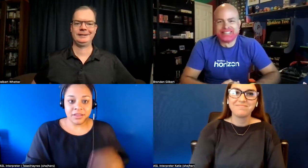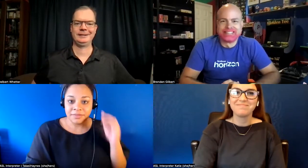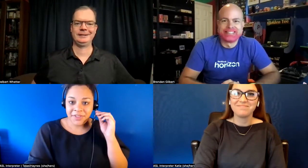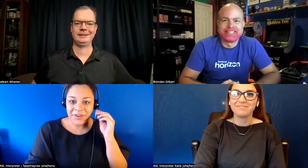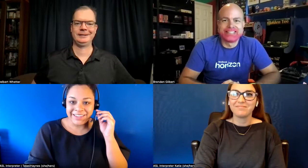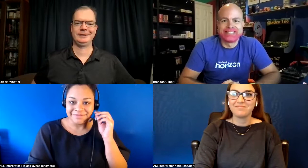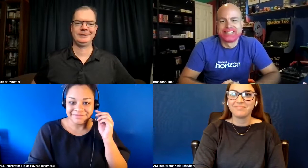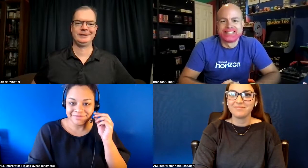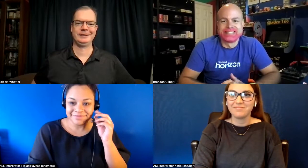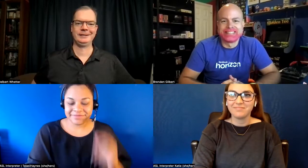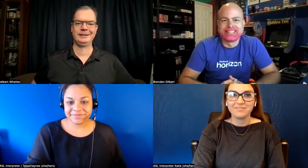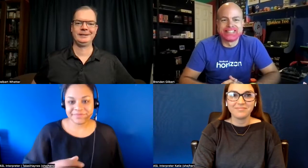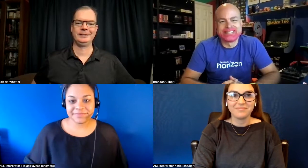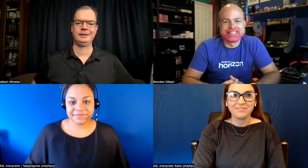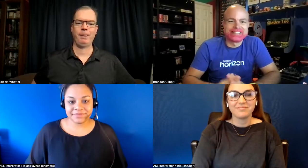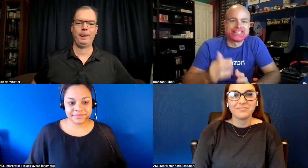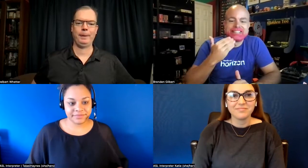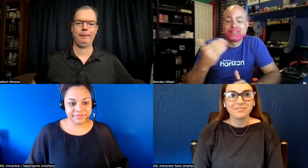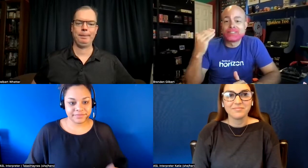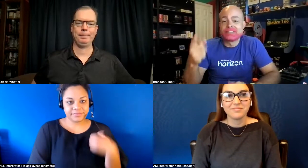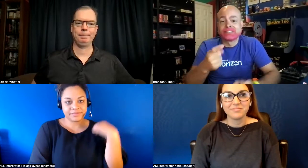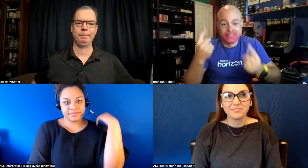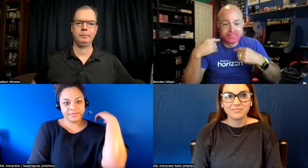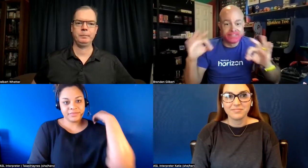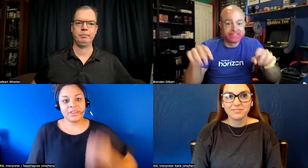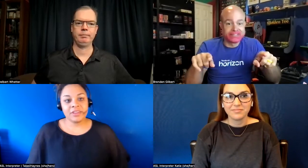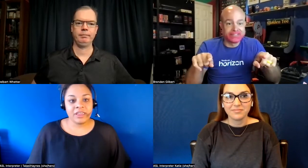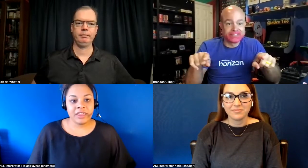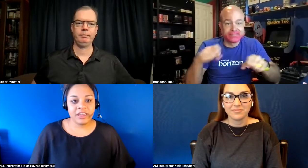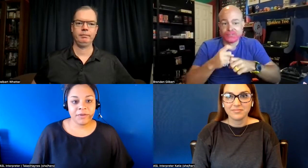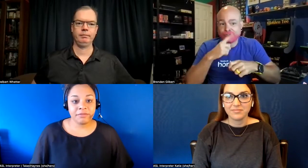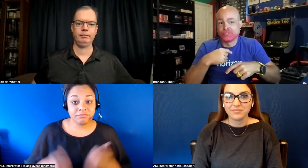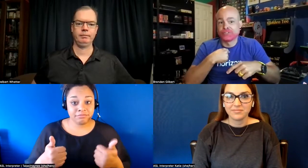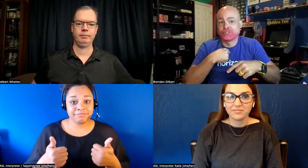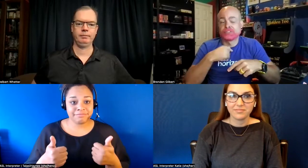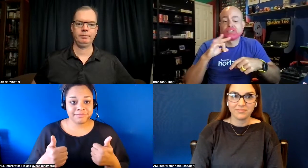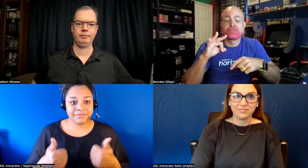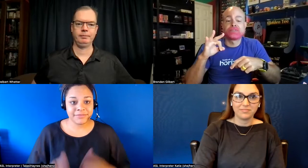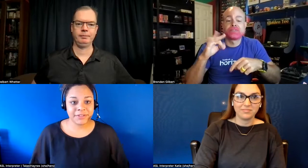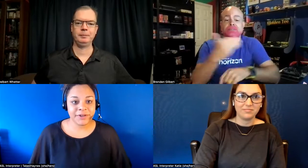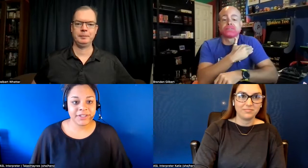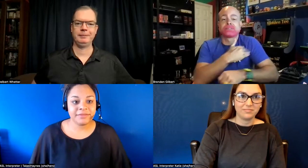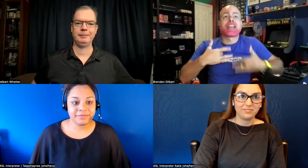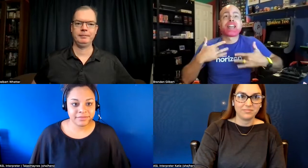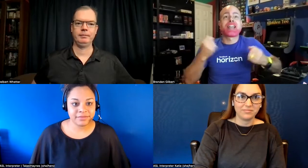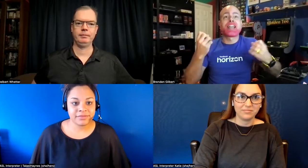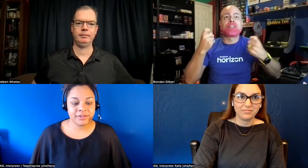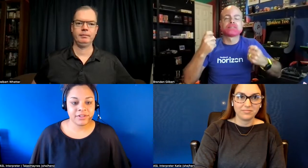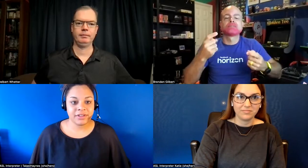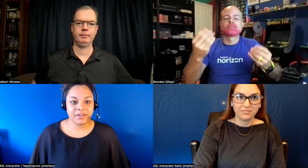all right hey everyone good morning can you